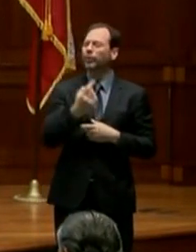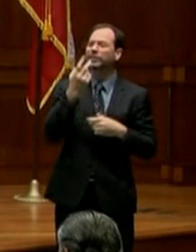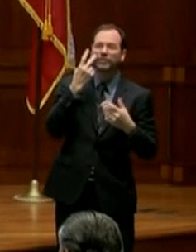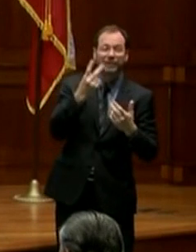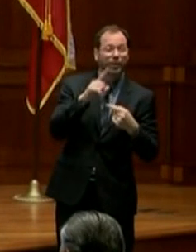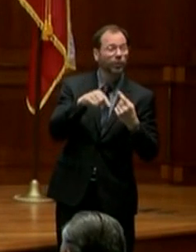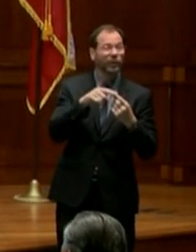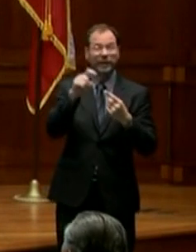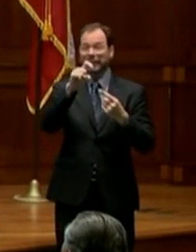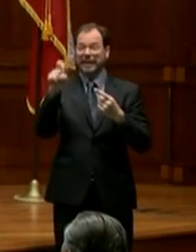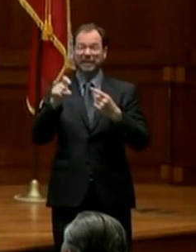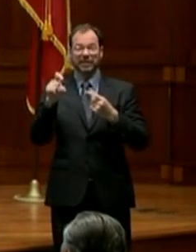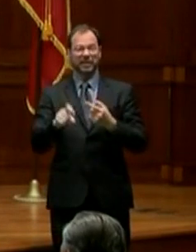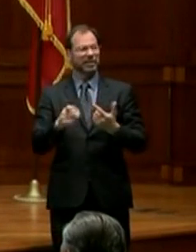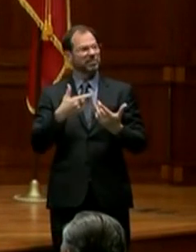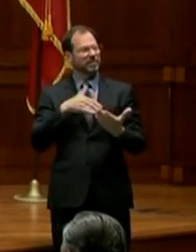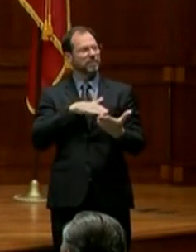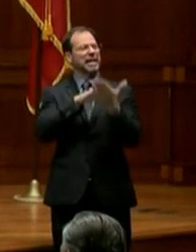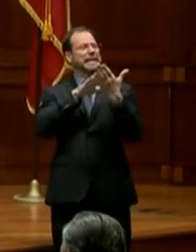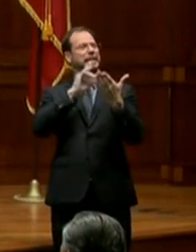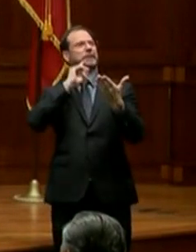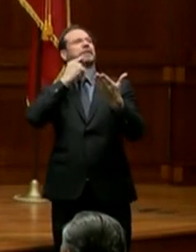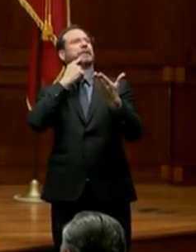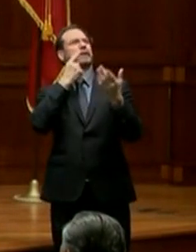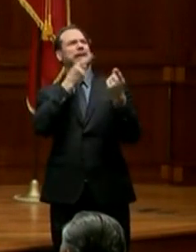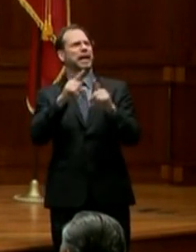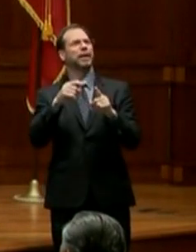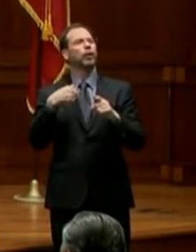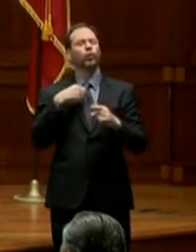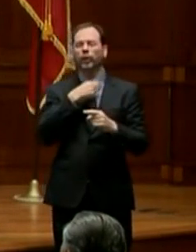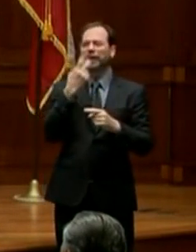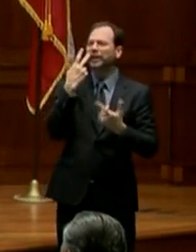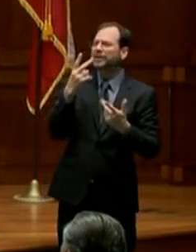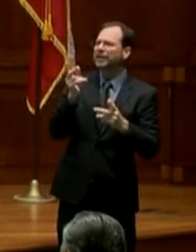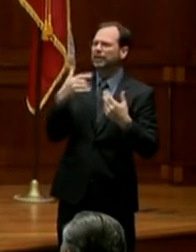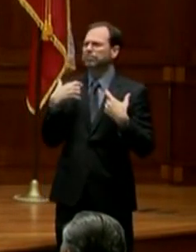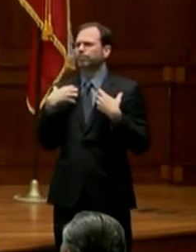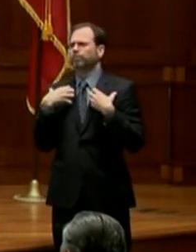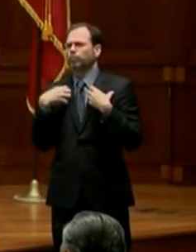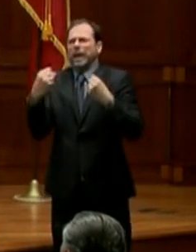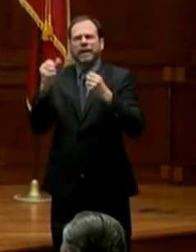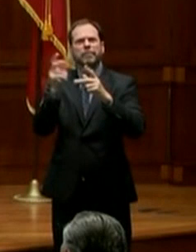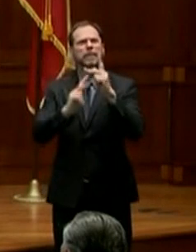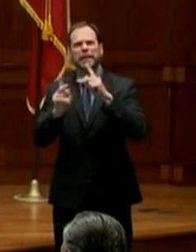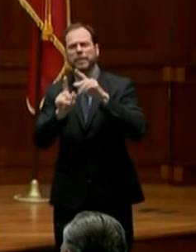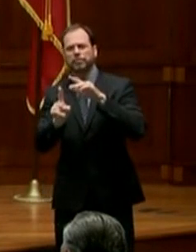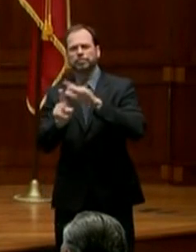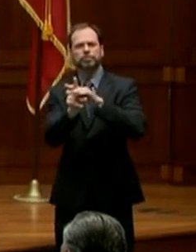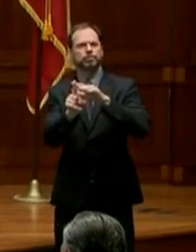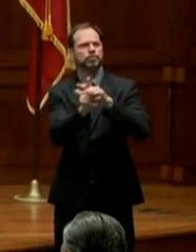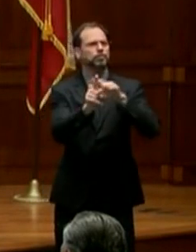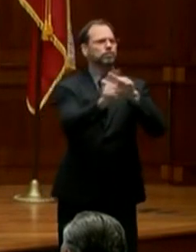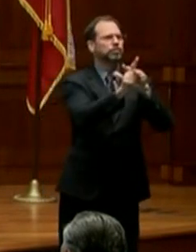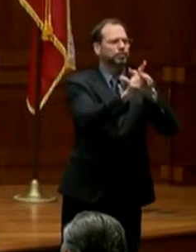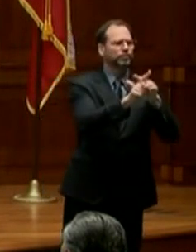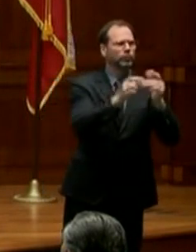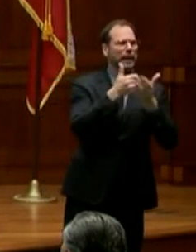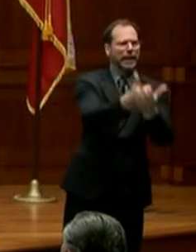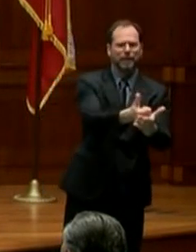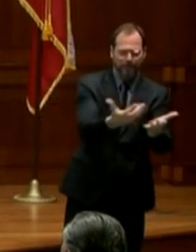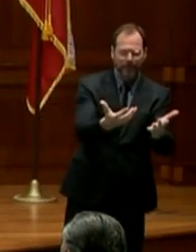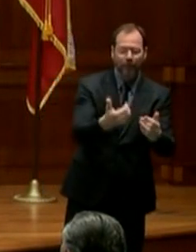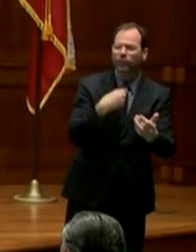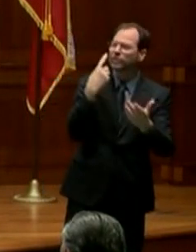faces challenges, we see heroes surface to help respond to those challenges. We saw it